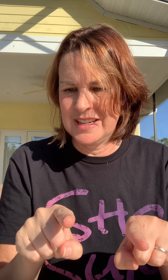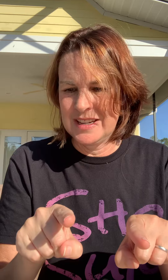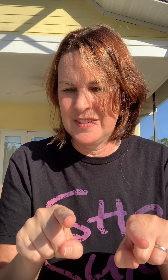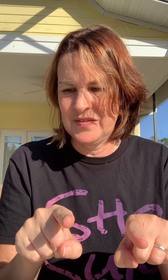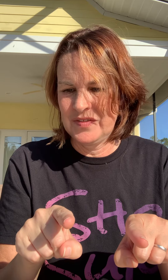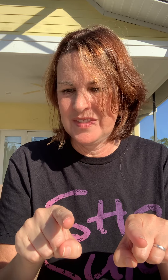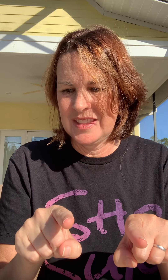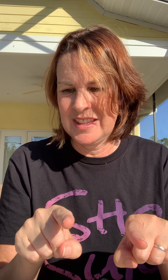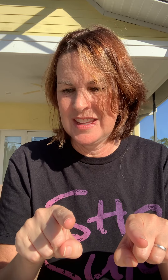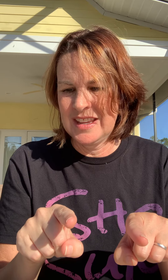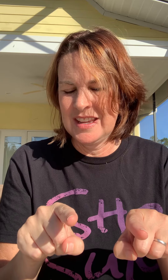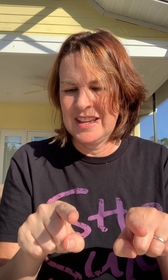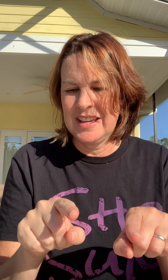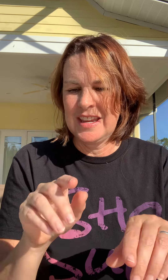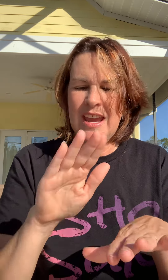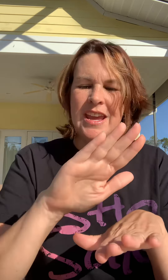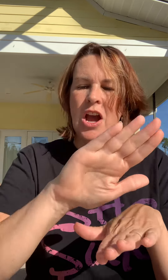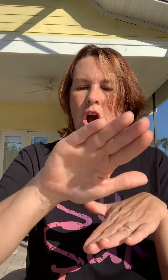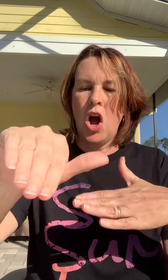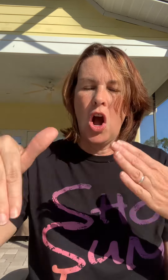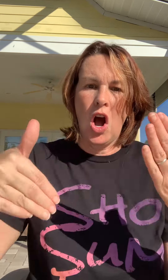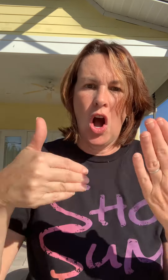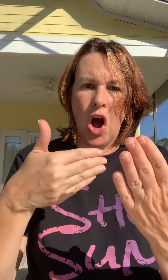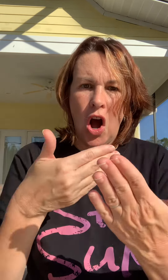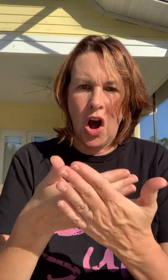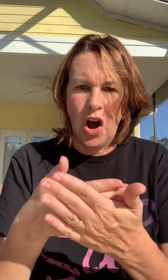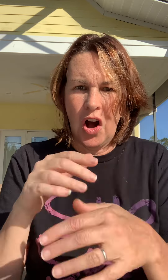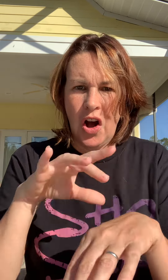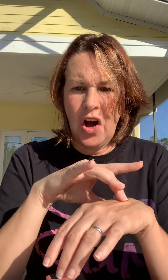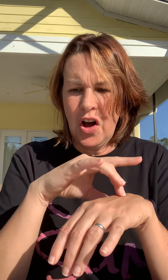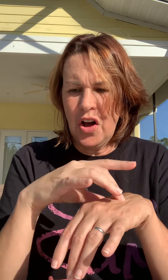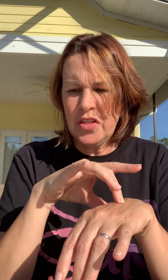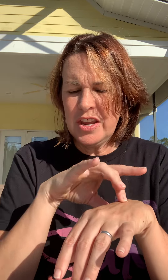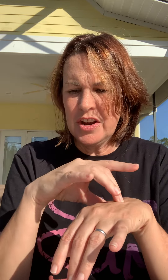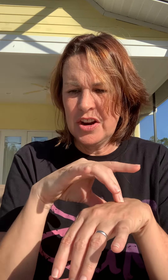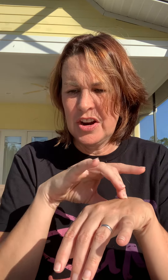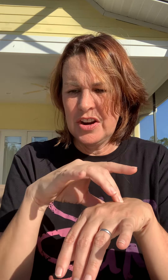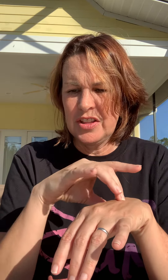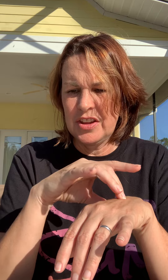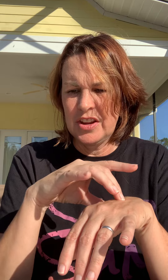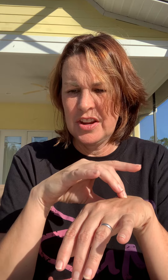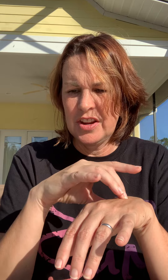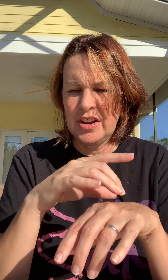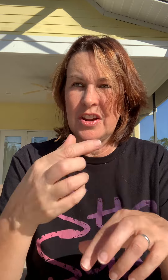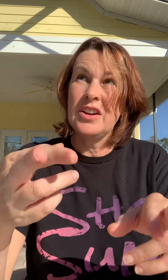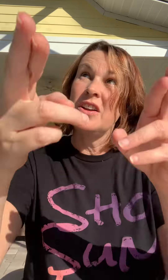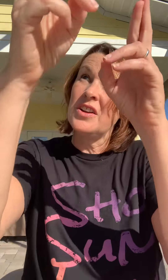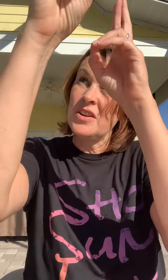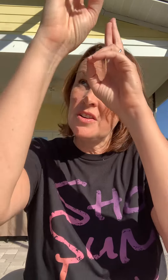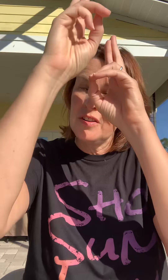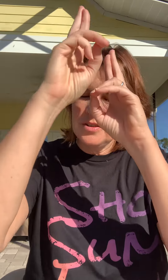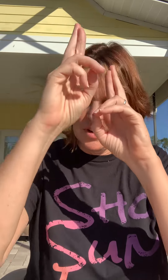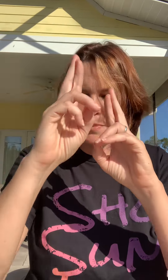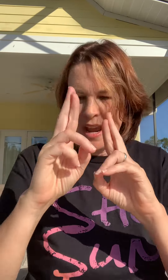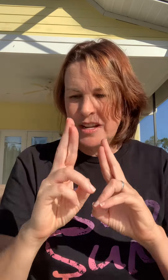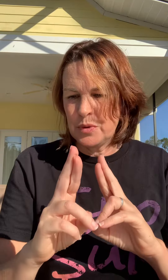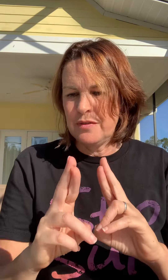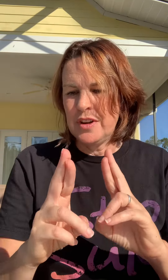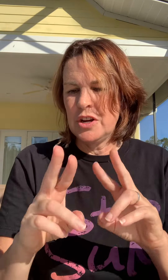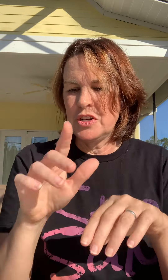okay all the earth respects reveres